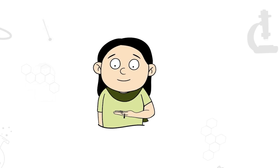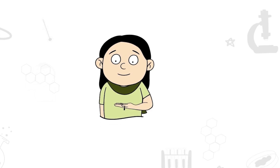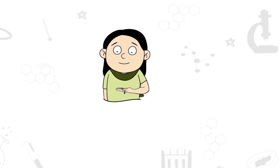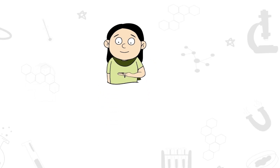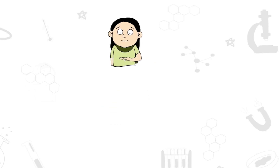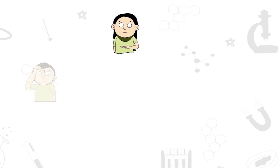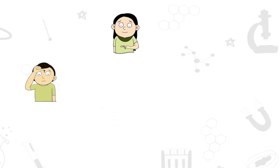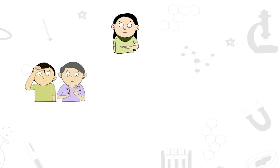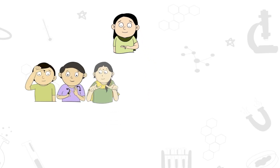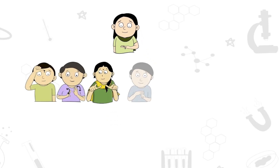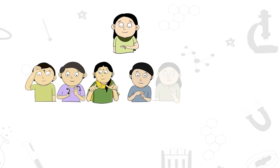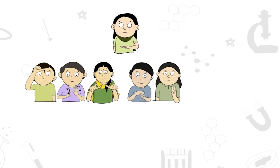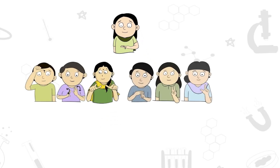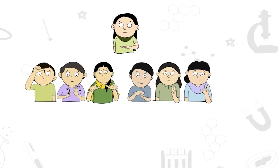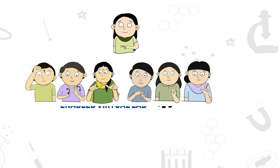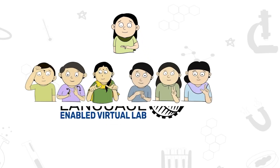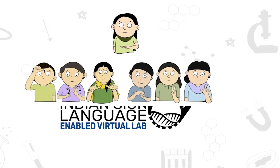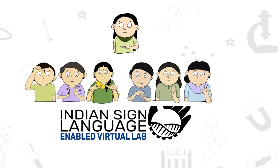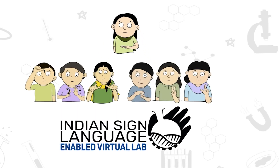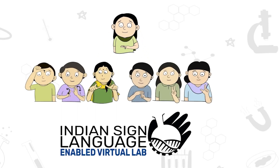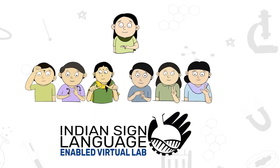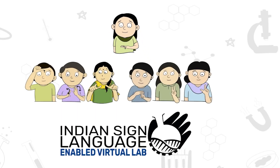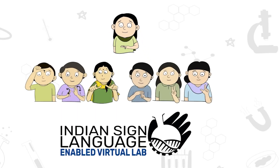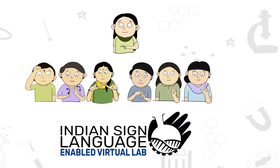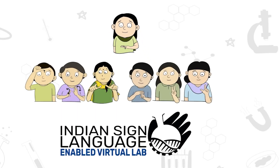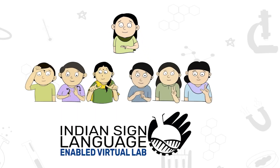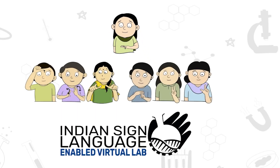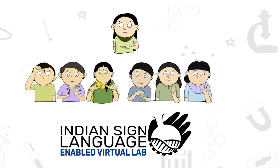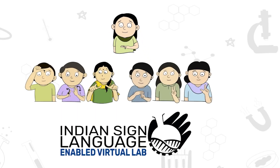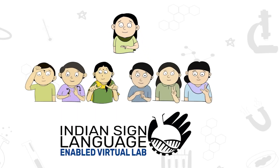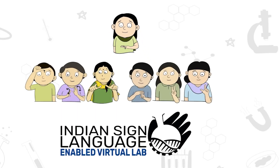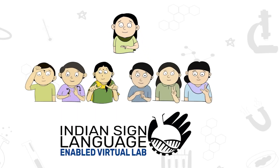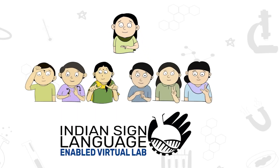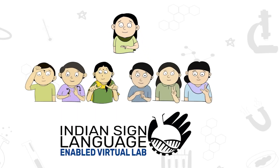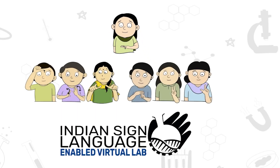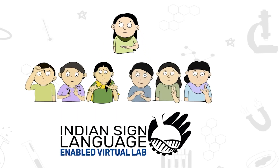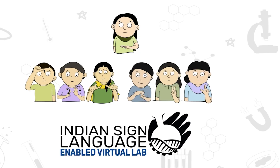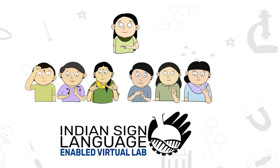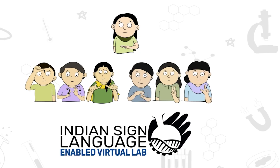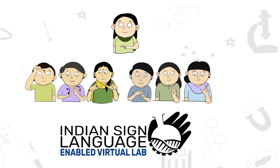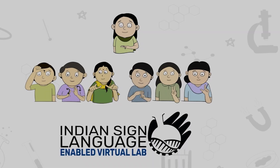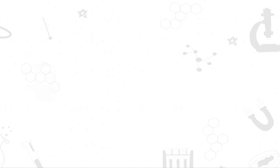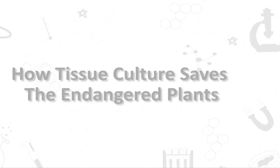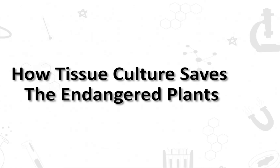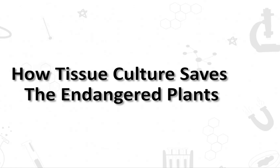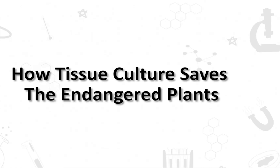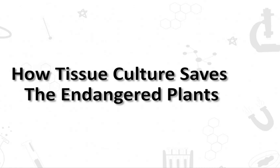Welcome to ISL Enabled Virtual Lab of CSIR.